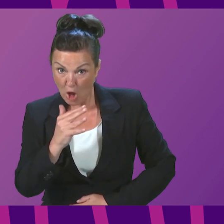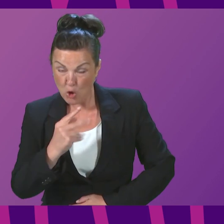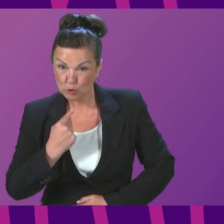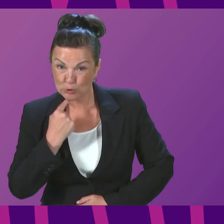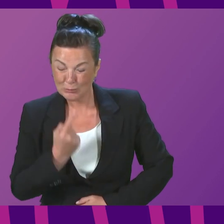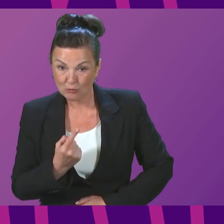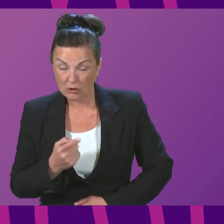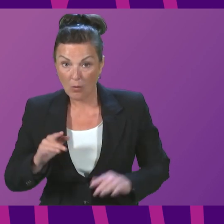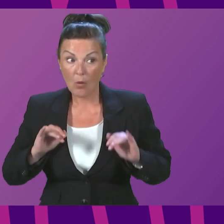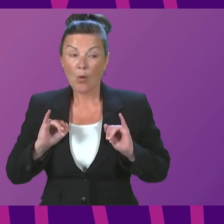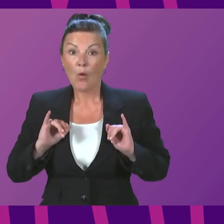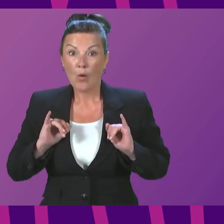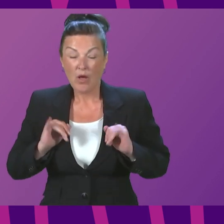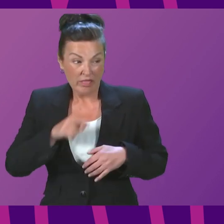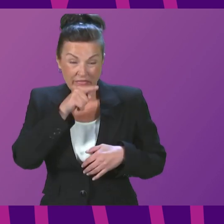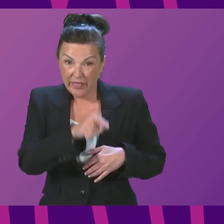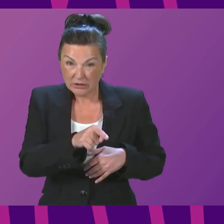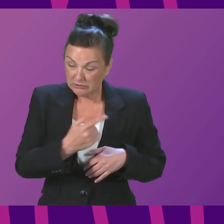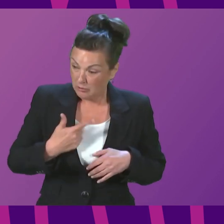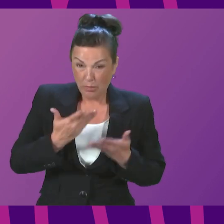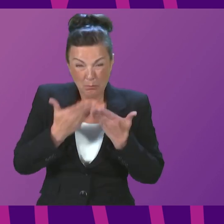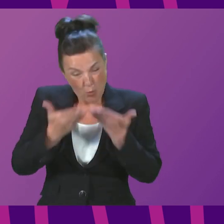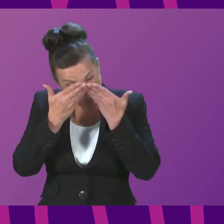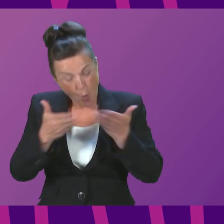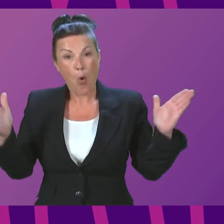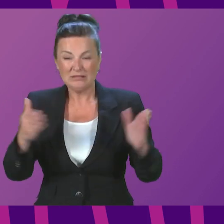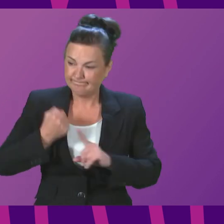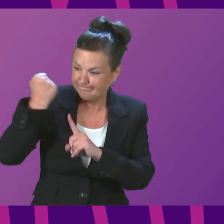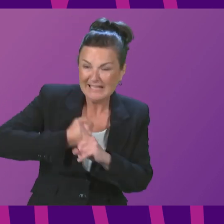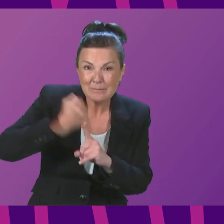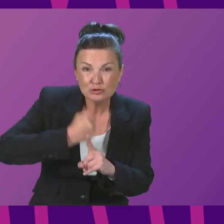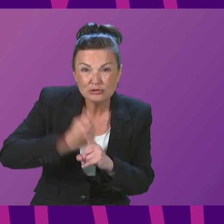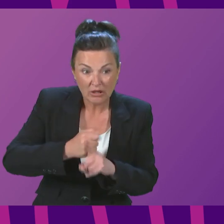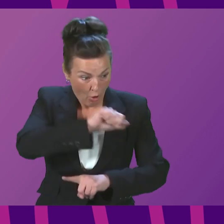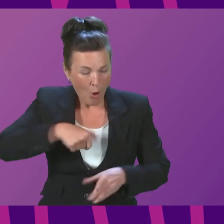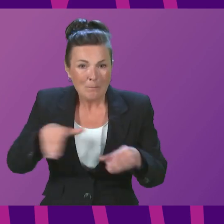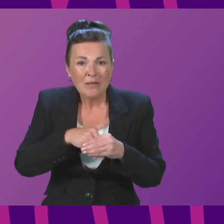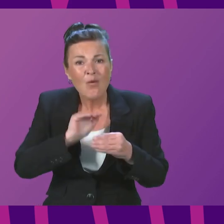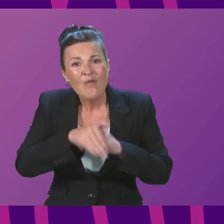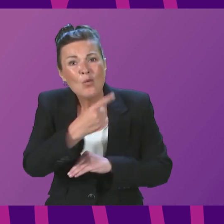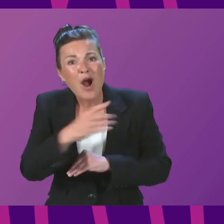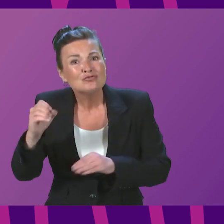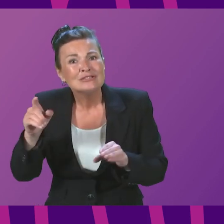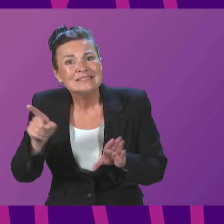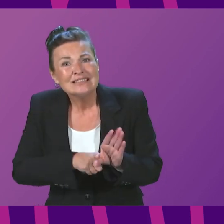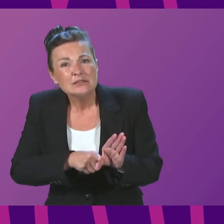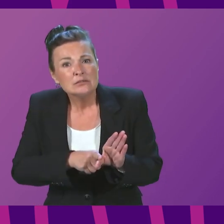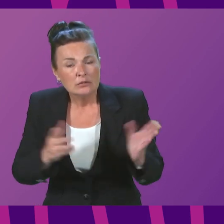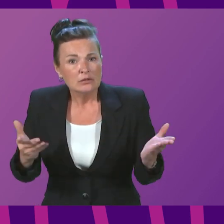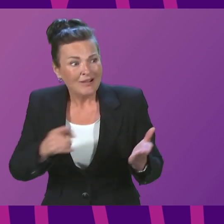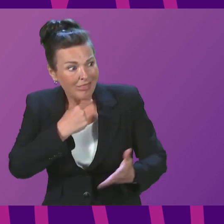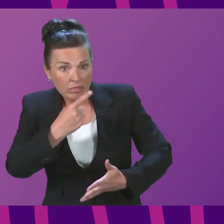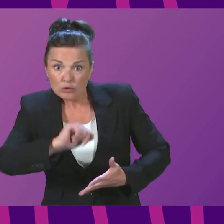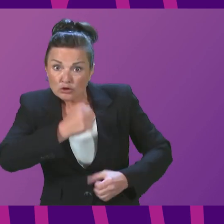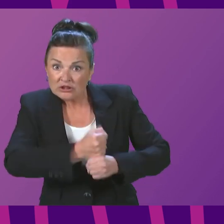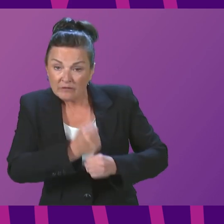the most overt demonstration of action by our members in more than 100 years. Has the government considered the